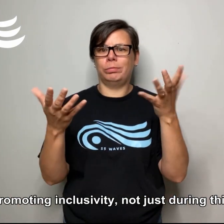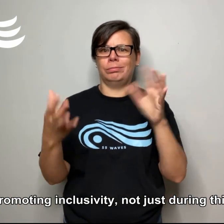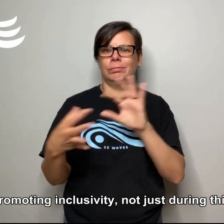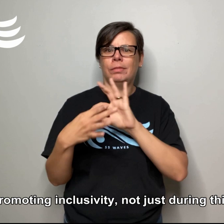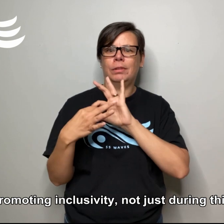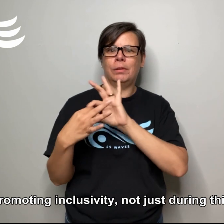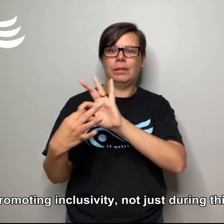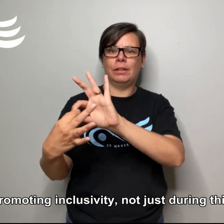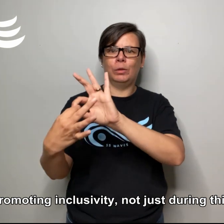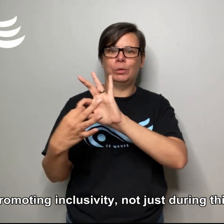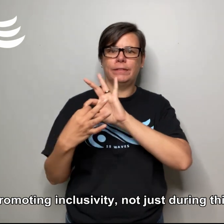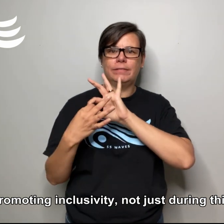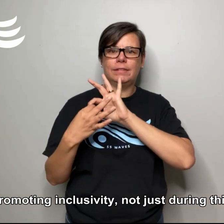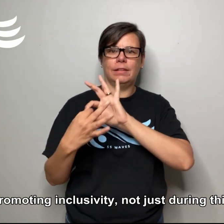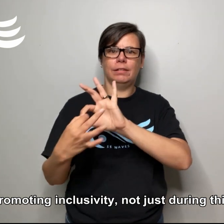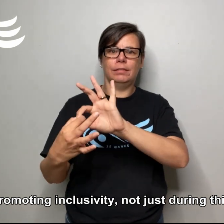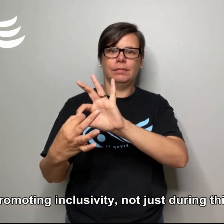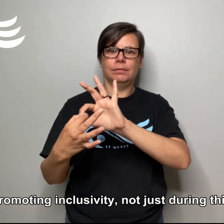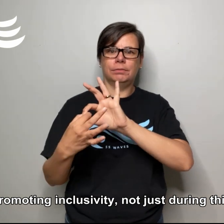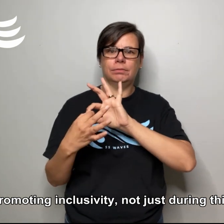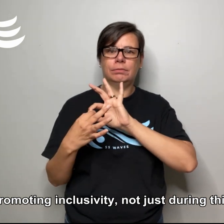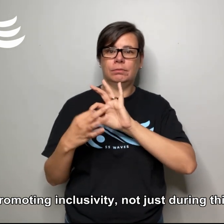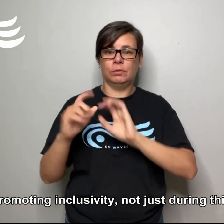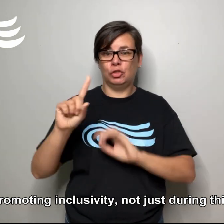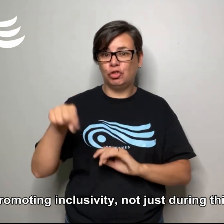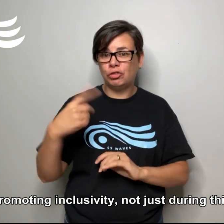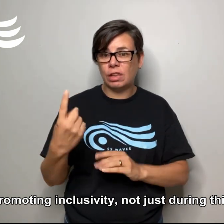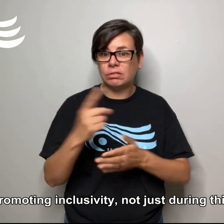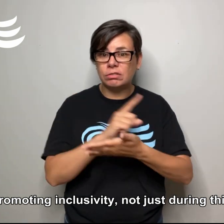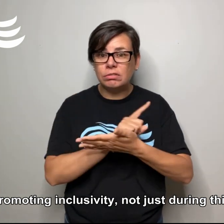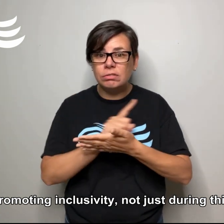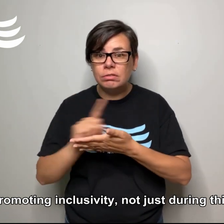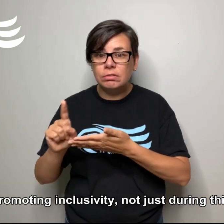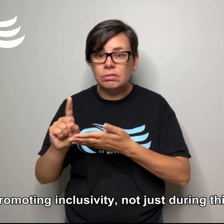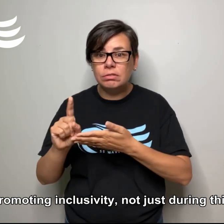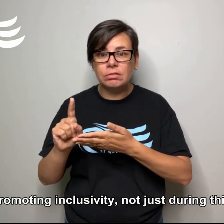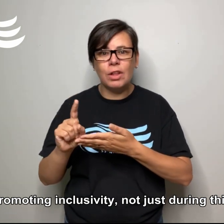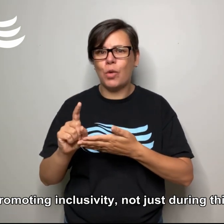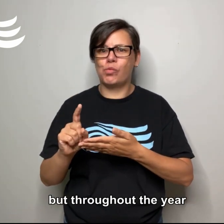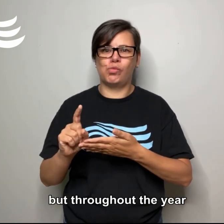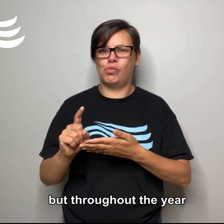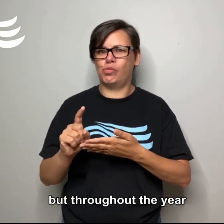inclusivity, not just during this week, but throughout the year.